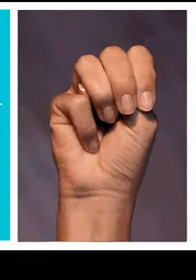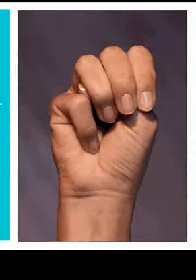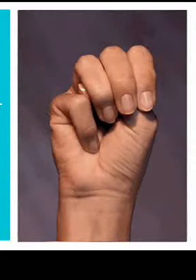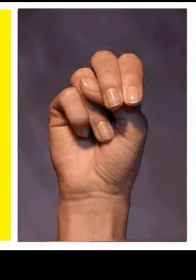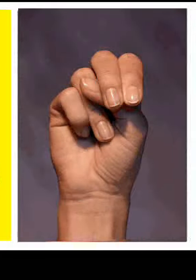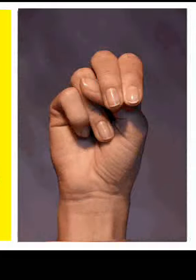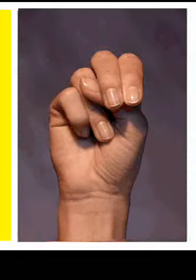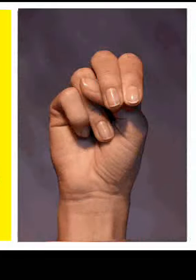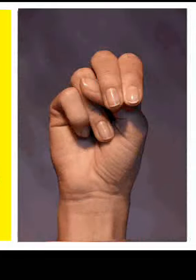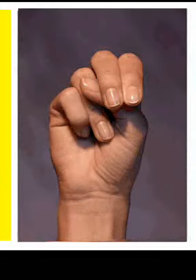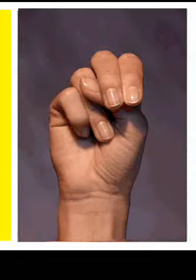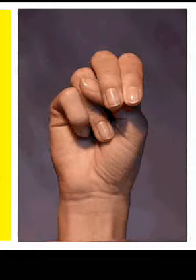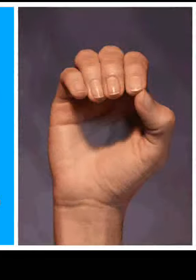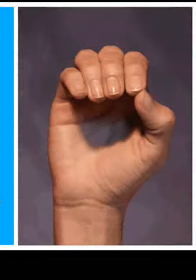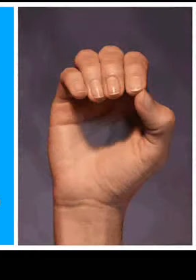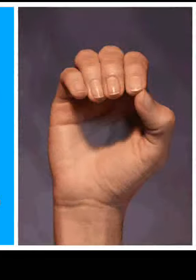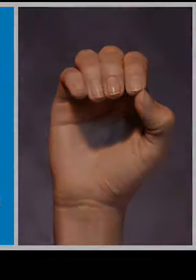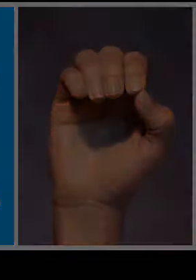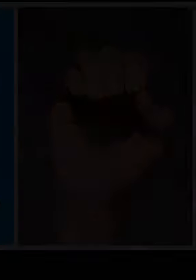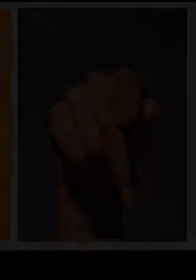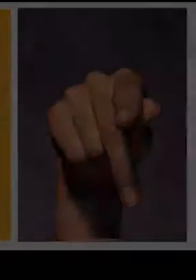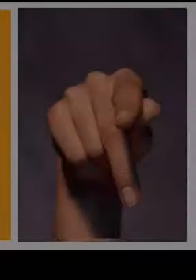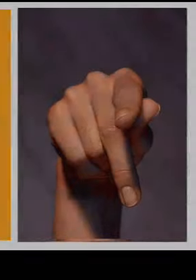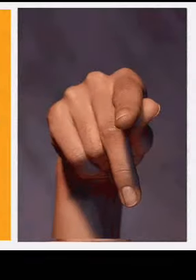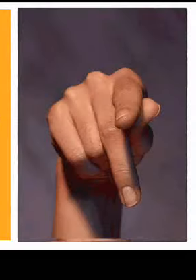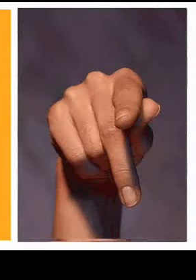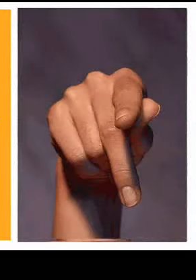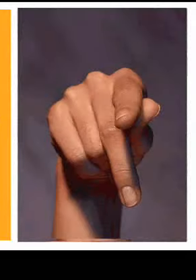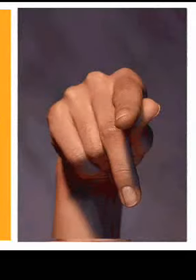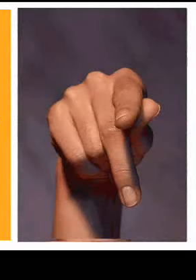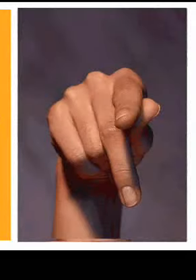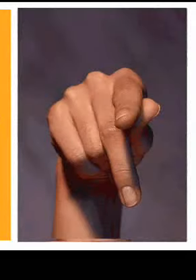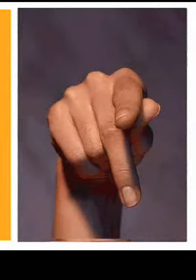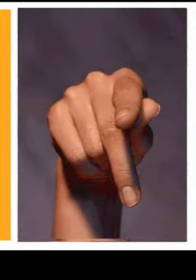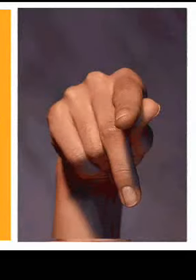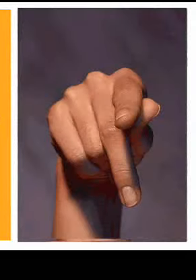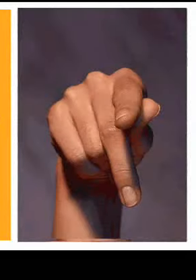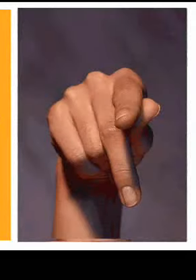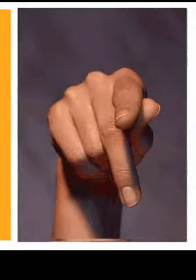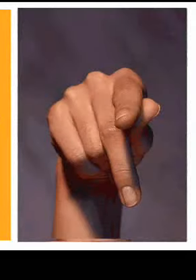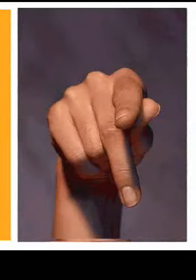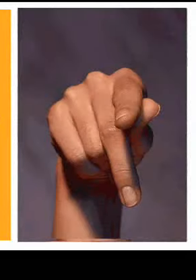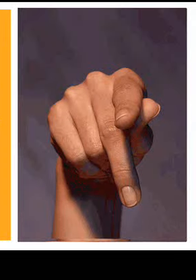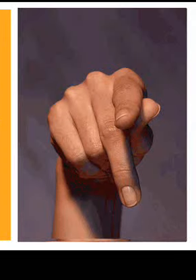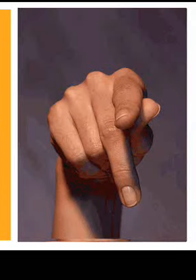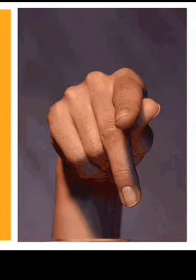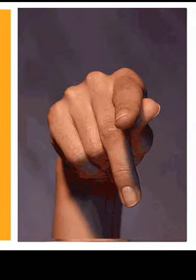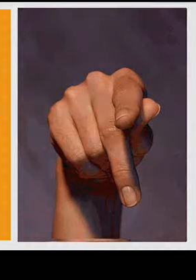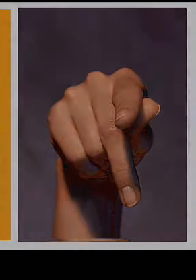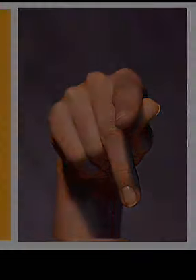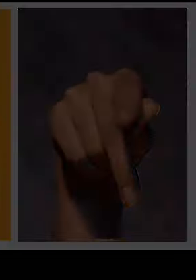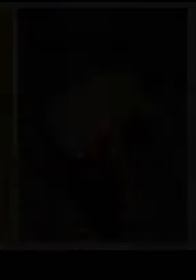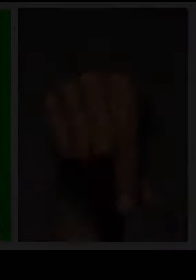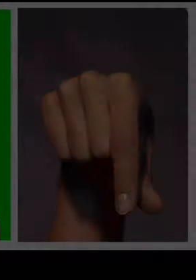M. N. O. P. I could go on all day, Me too.